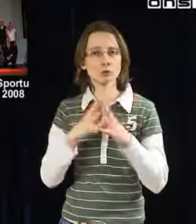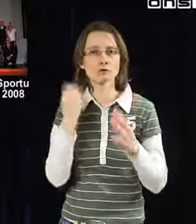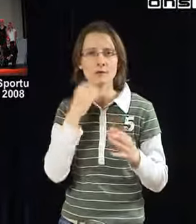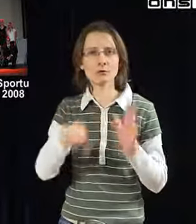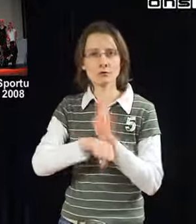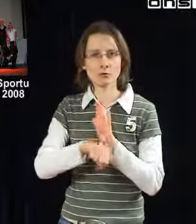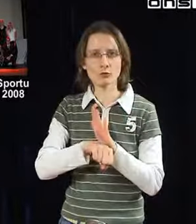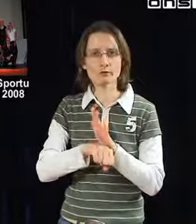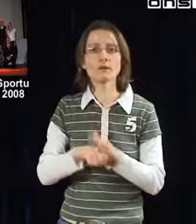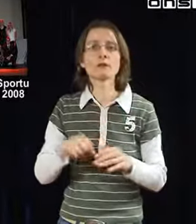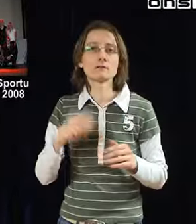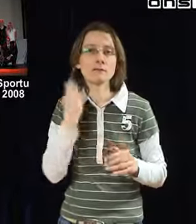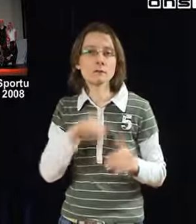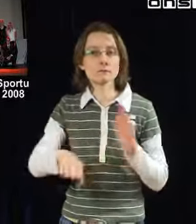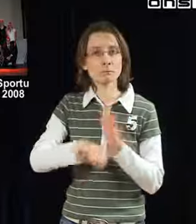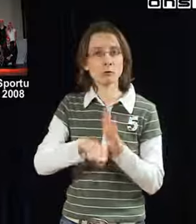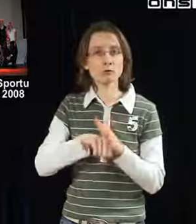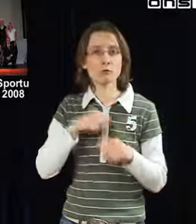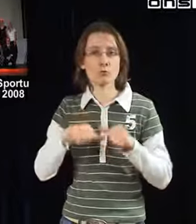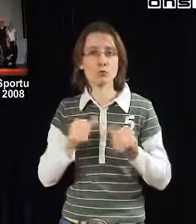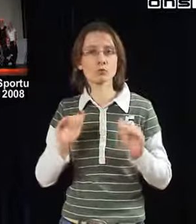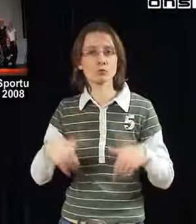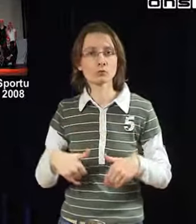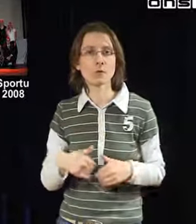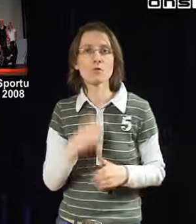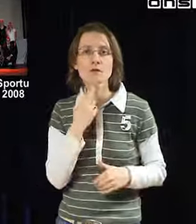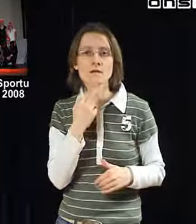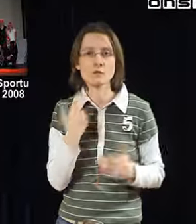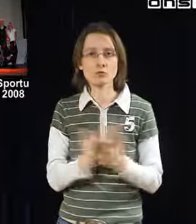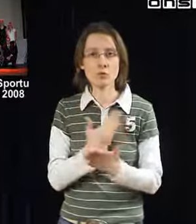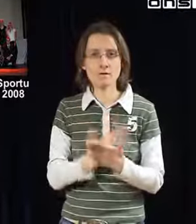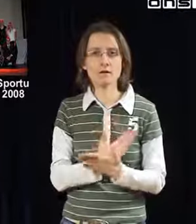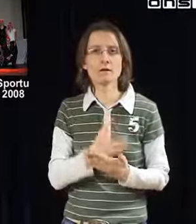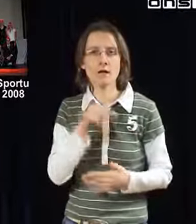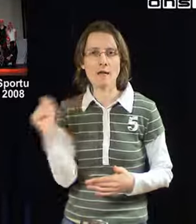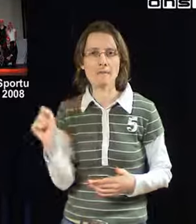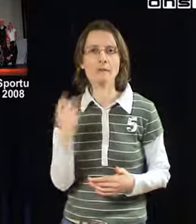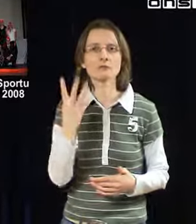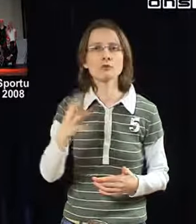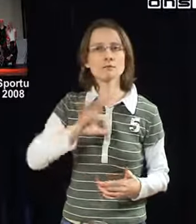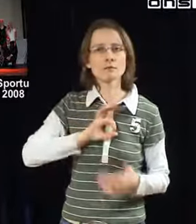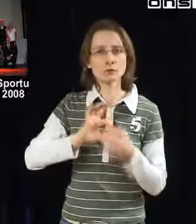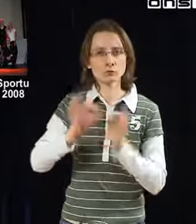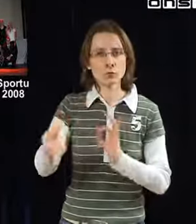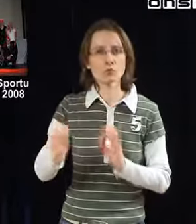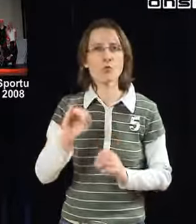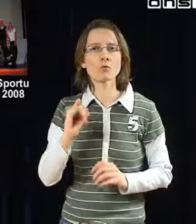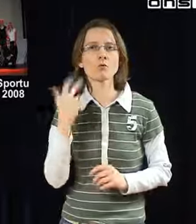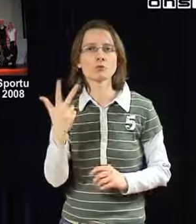She's like this on the radio, but somebody's gonna die I'm gonna get in trouble, boy, and she'll start a fight